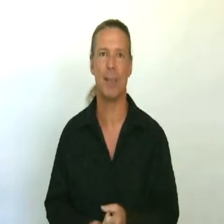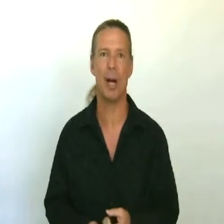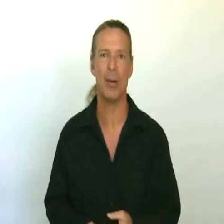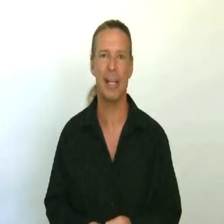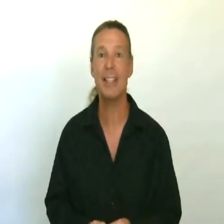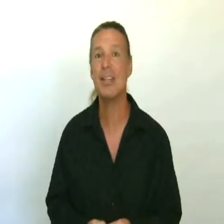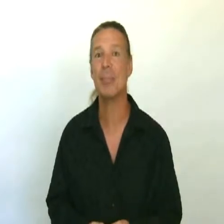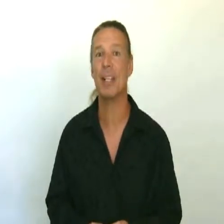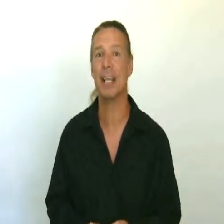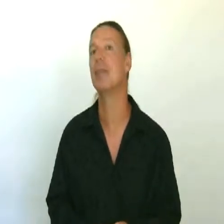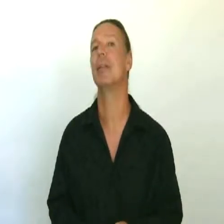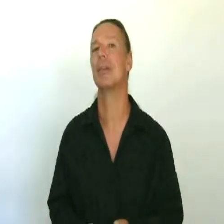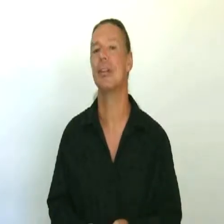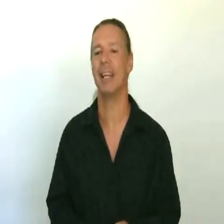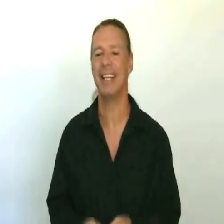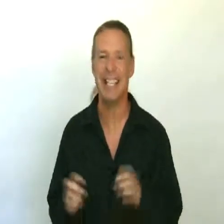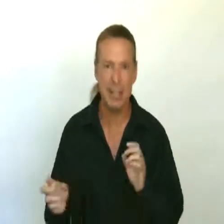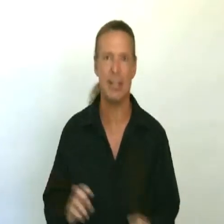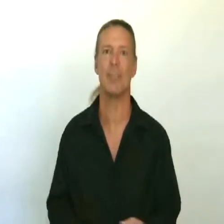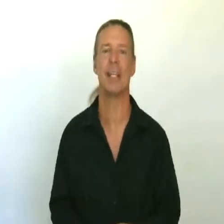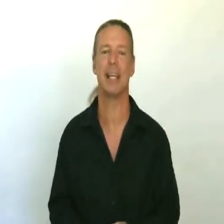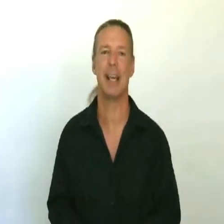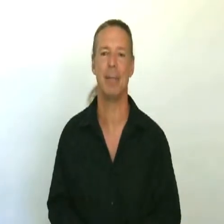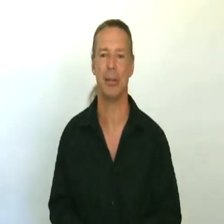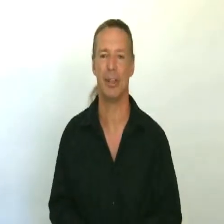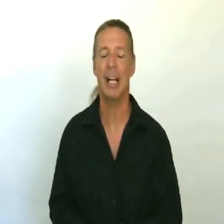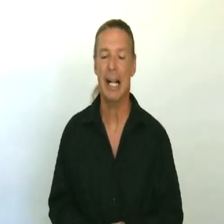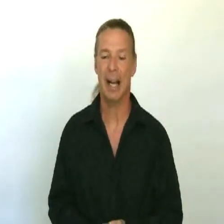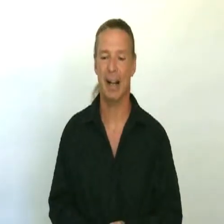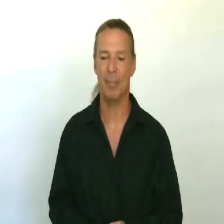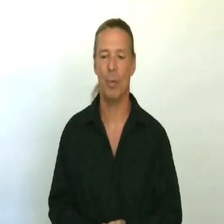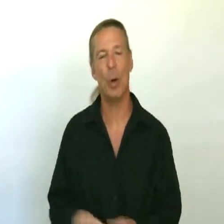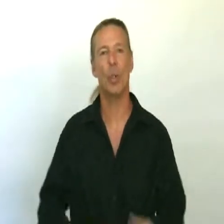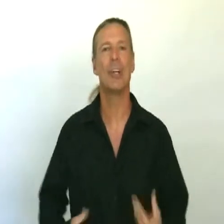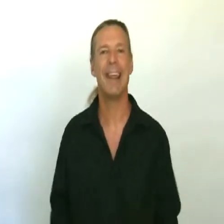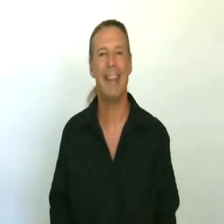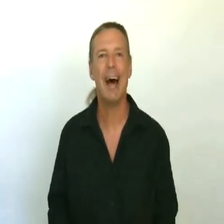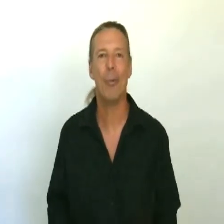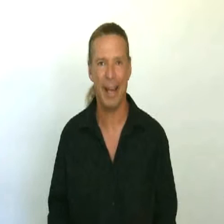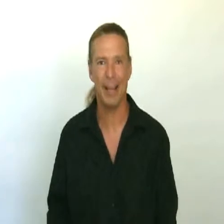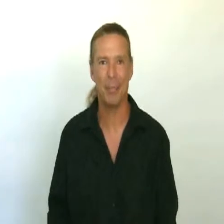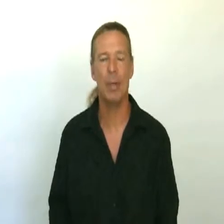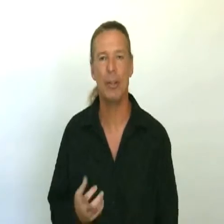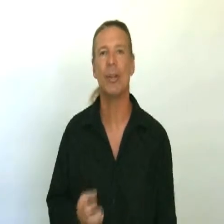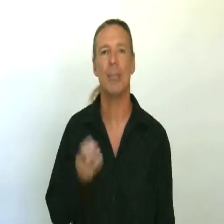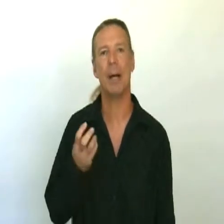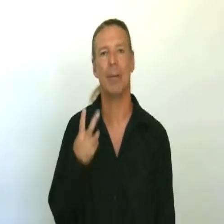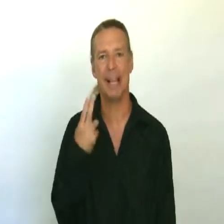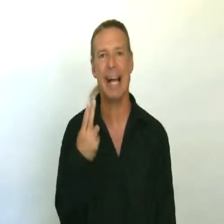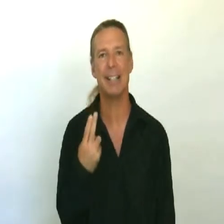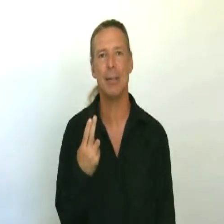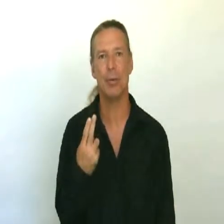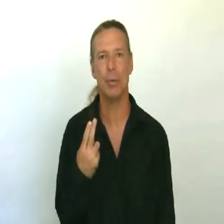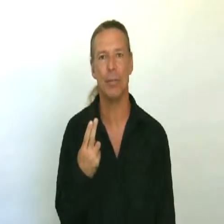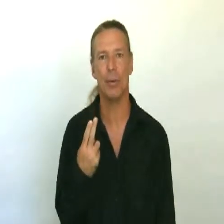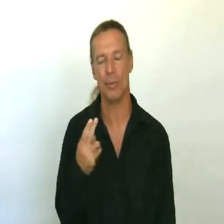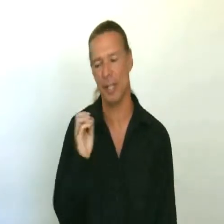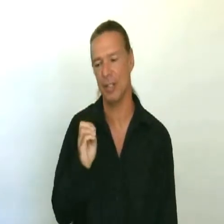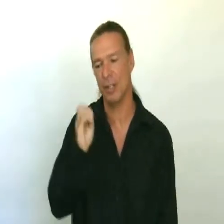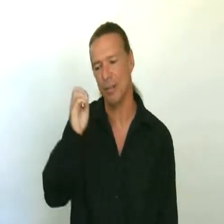vibrato is something that can be learned and isn't something that can be learned, we don't learn it that way. We learn it by relaxing the vocal fold into the